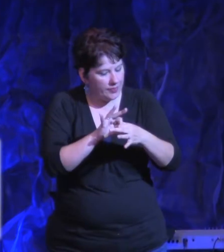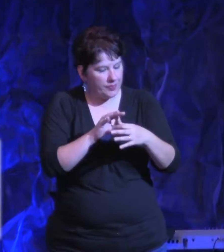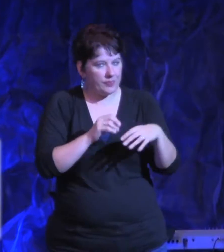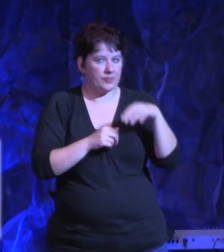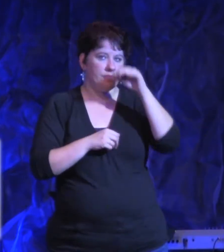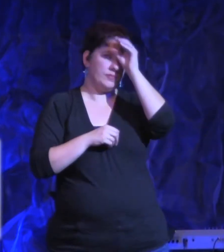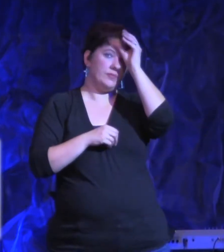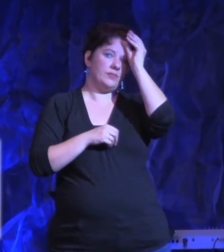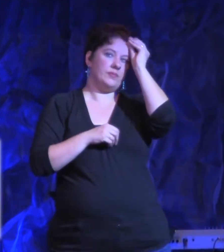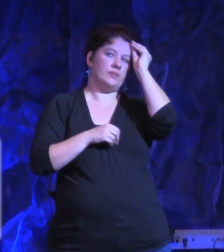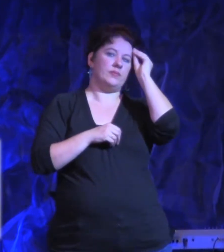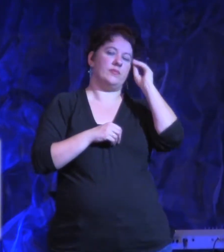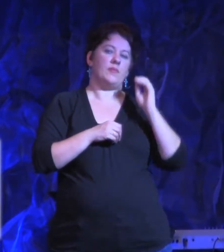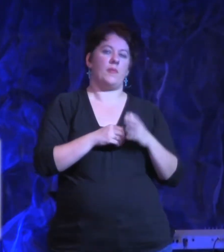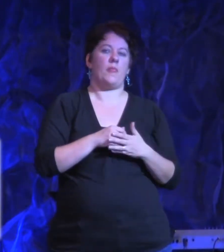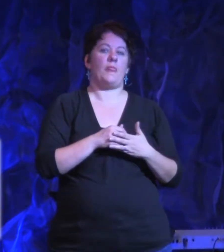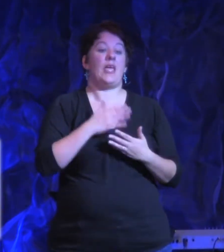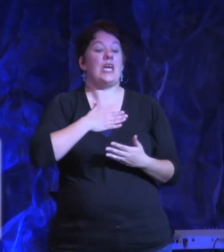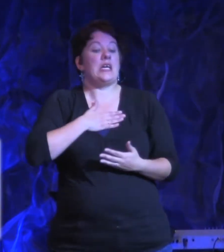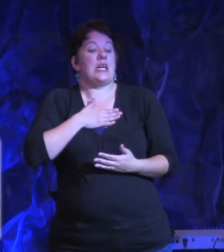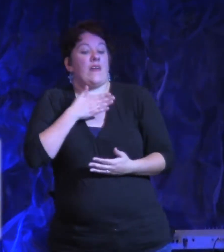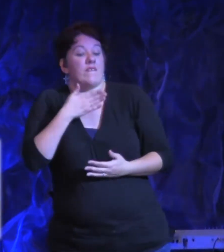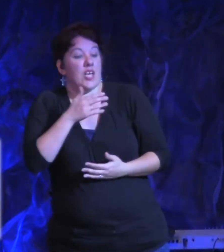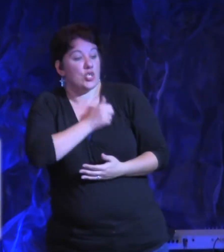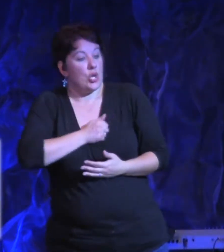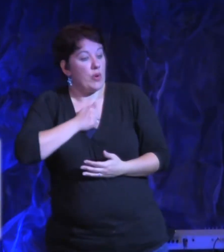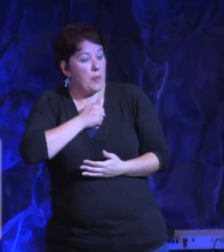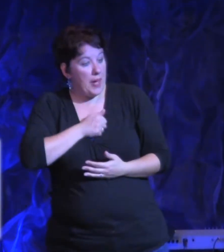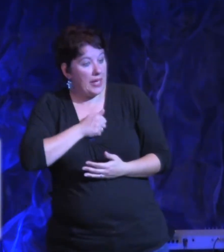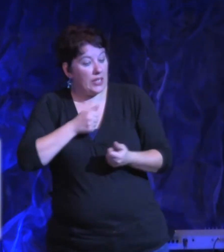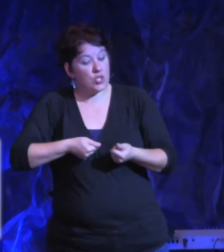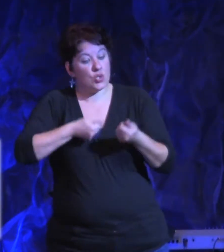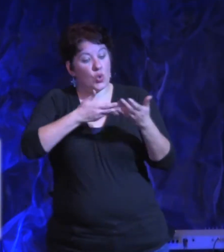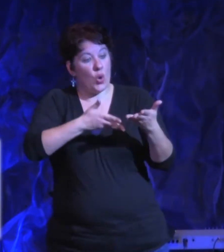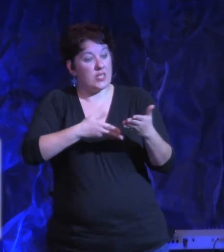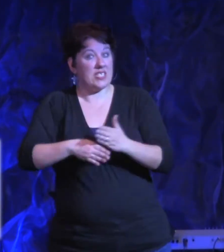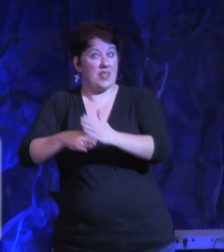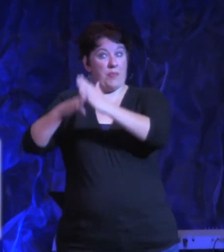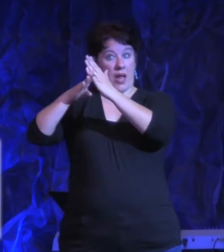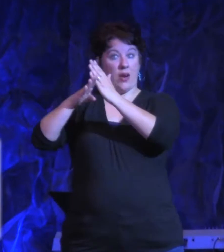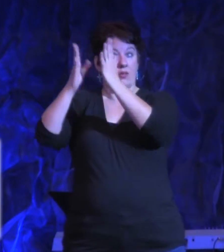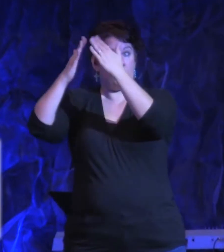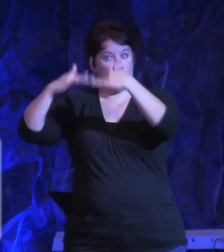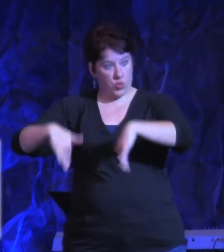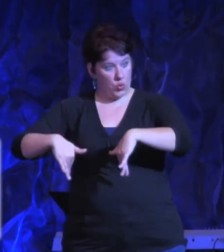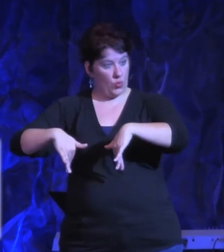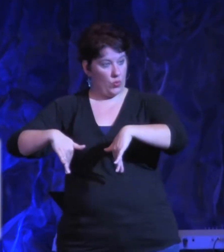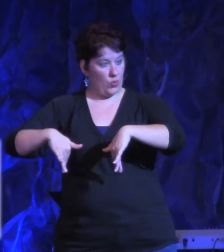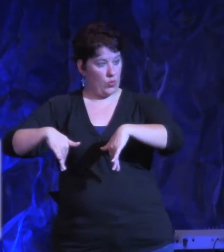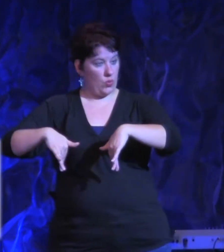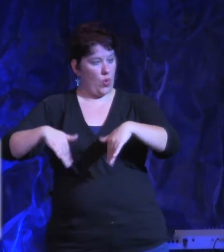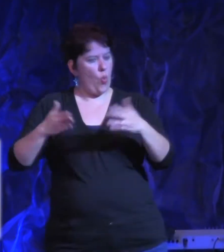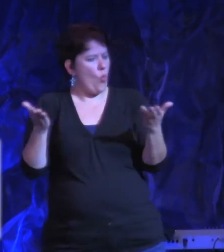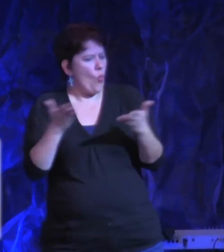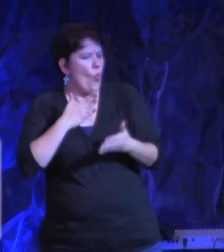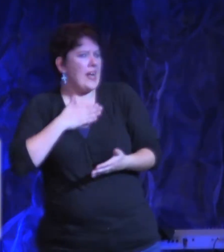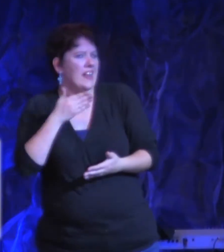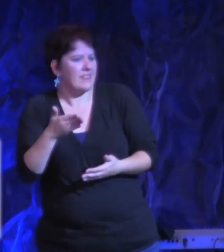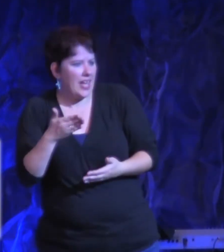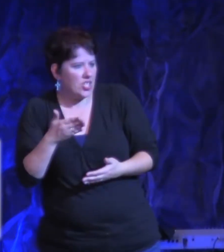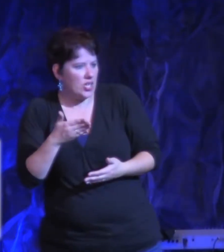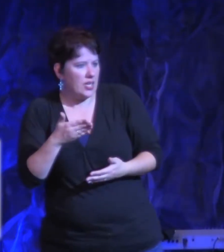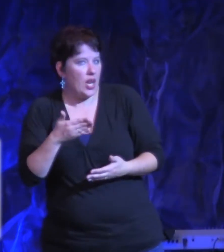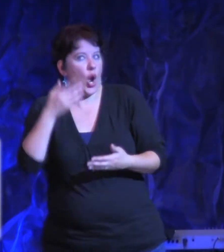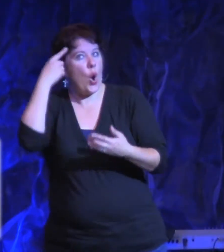repentance removes the barrier. And listen, what is confession? It's agreeing and admitting to God wrong